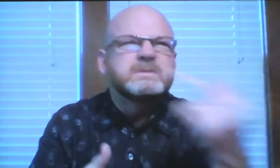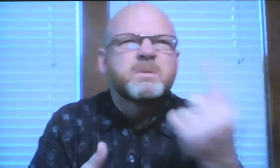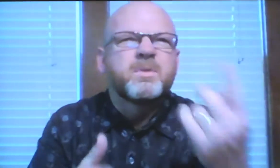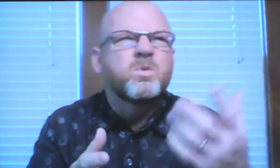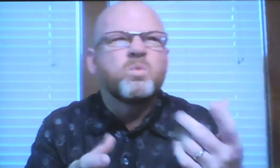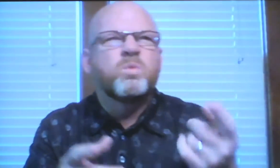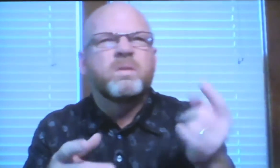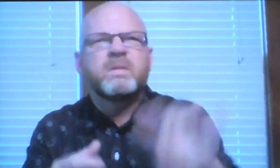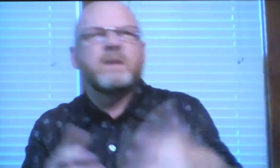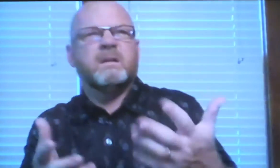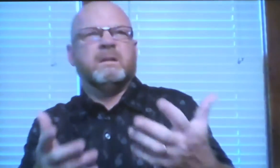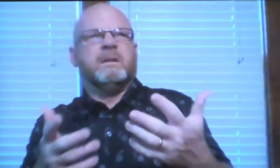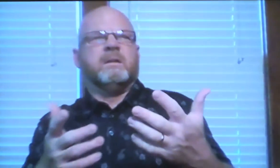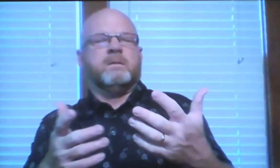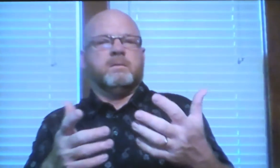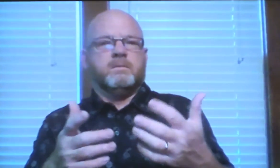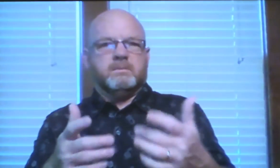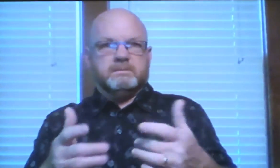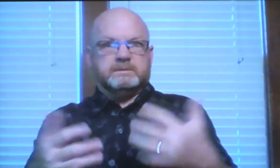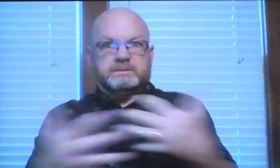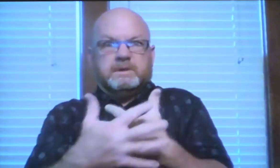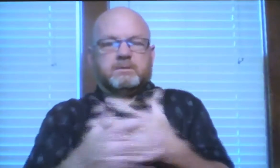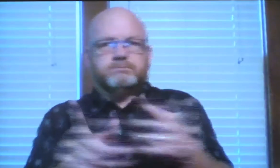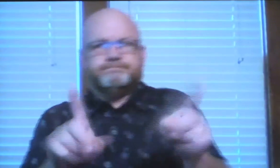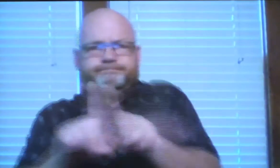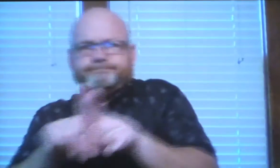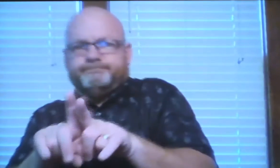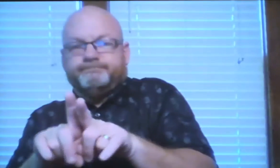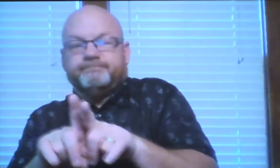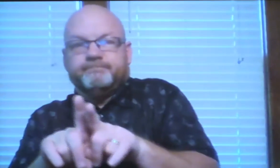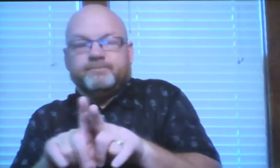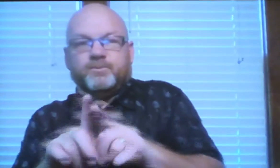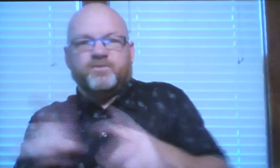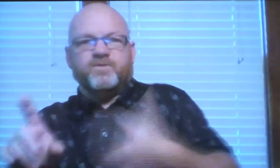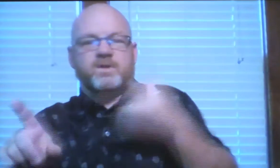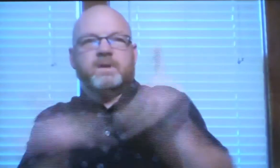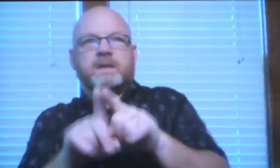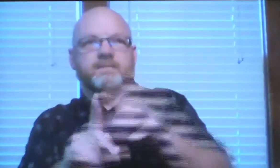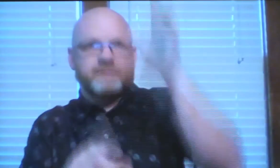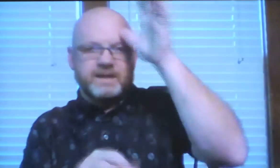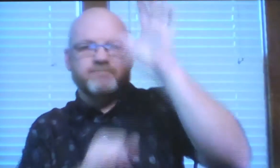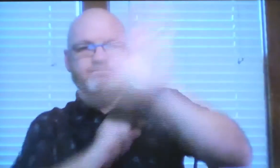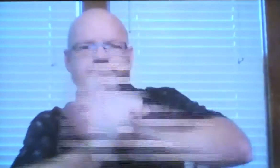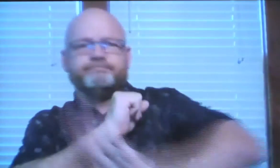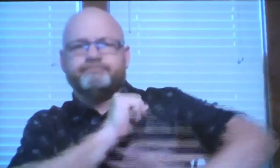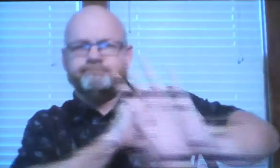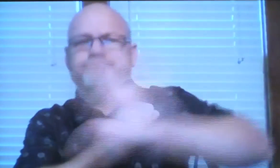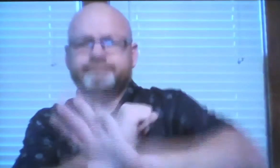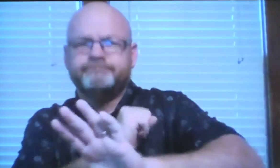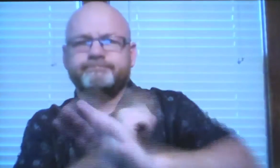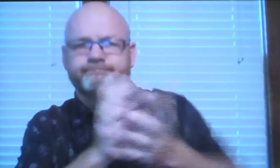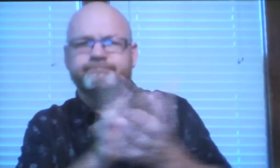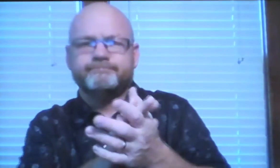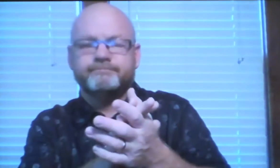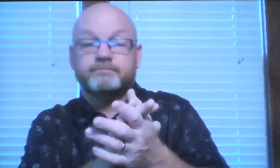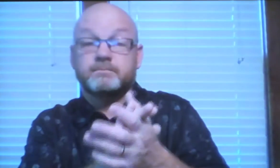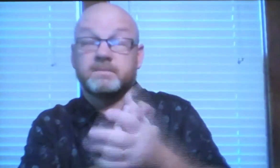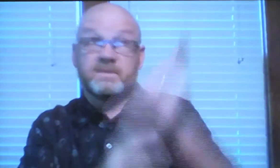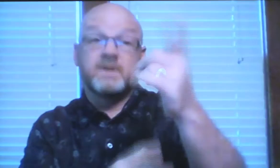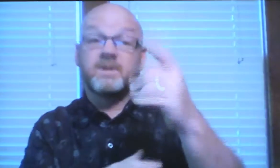off the trail was. What was going on out there? He scared him and he ran back to Dad. And he knew Dad would protect him.